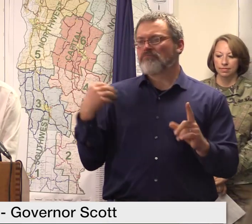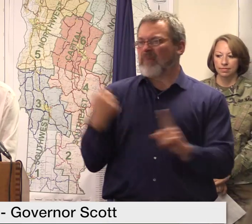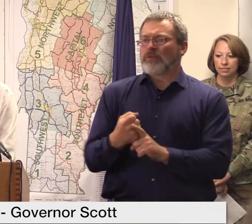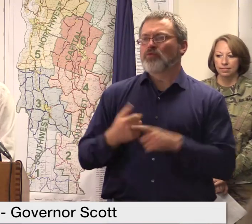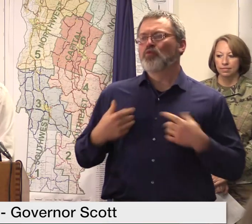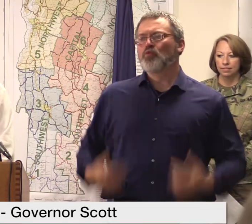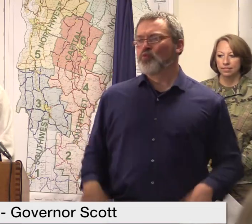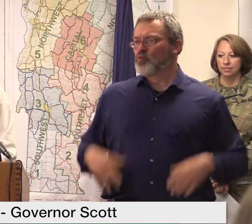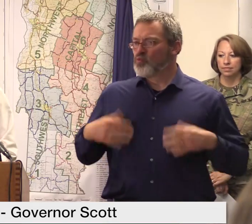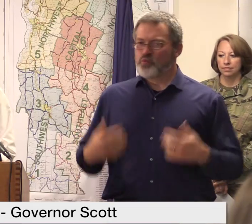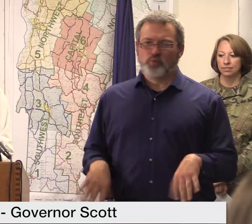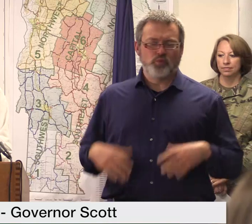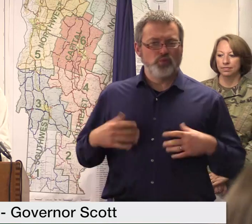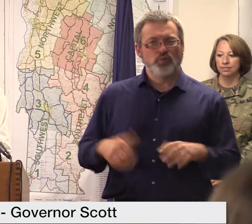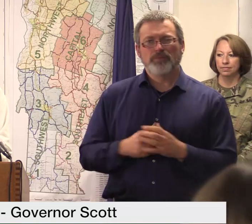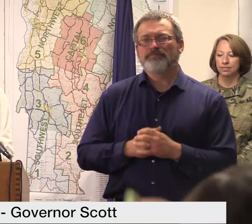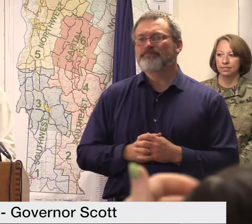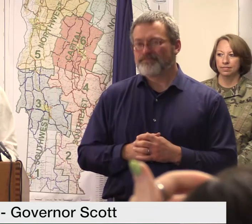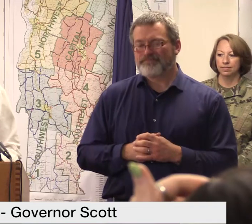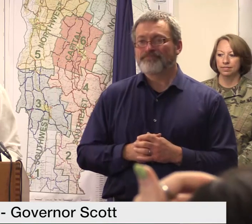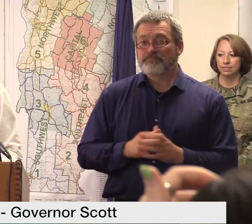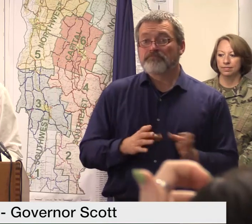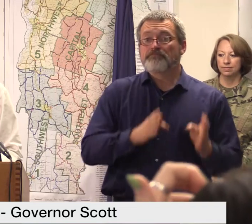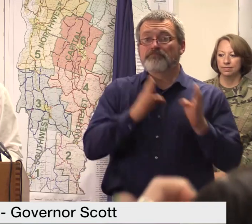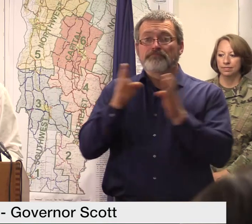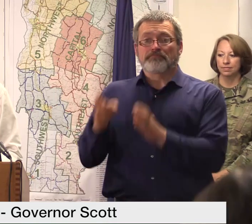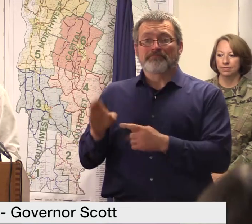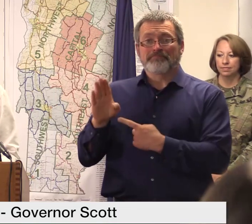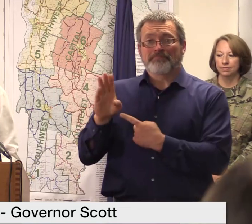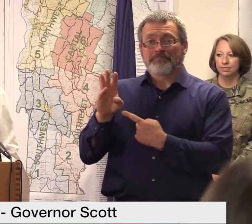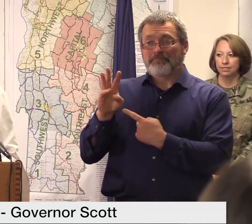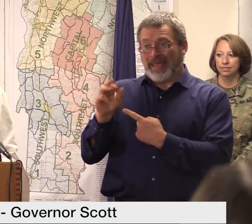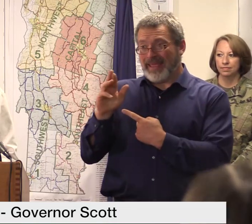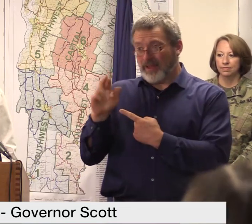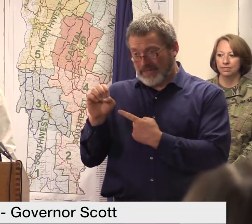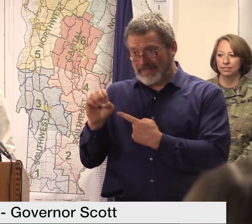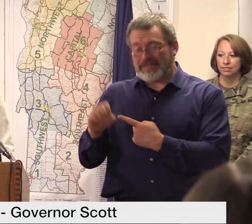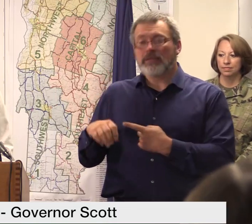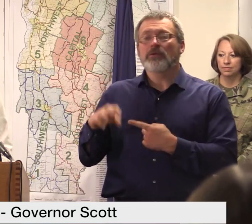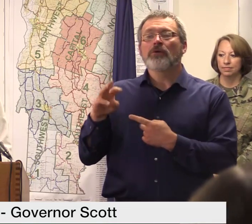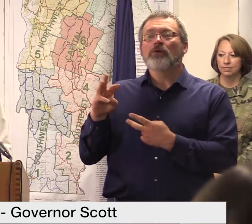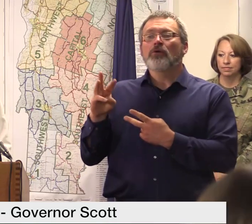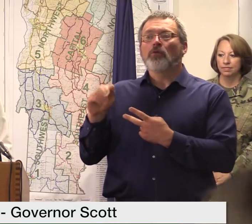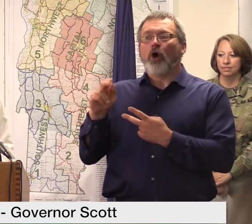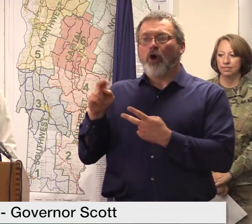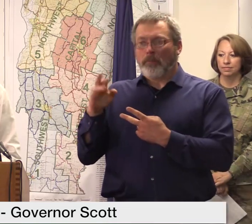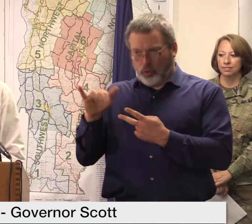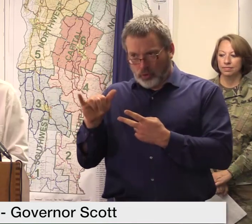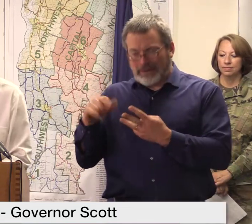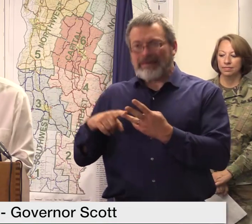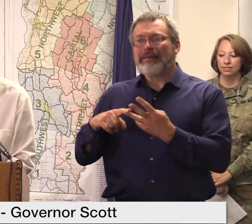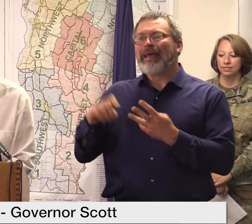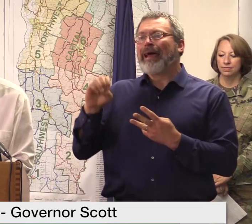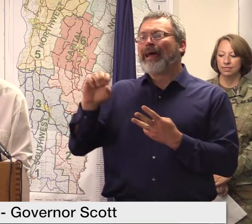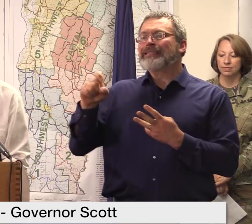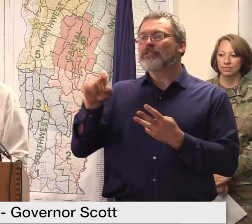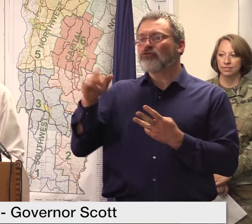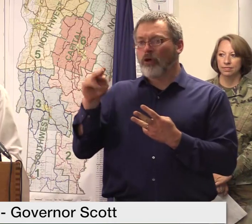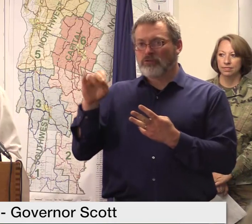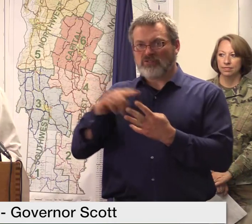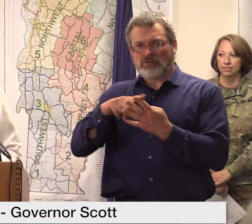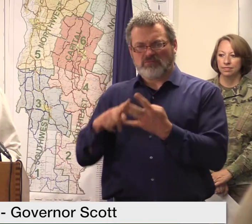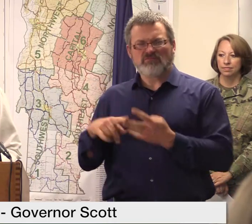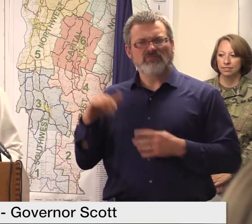Waterbury in Montpelier two weeks after the worst of the flooding it's clear in each community I visit